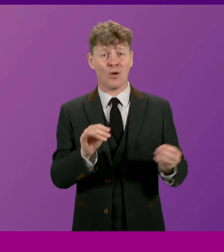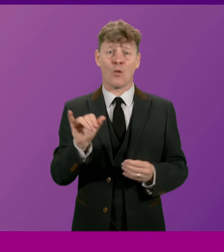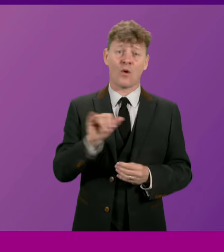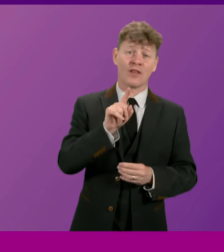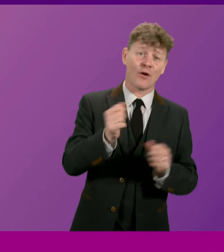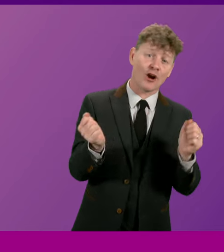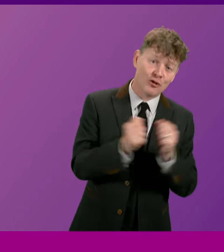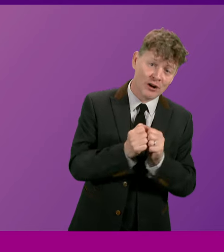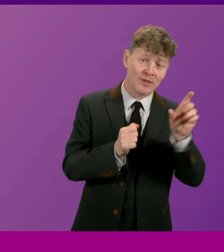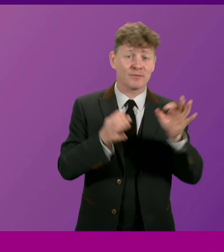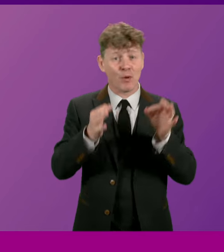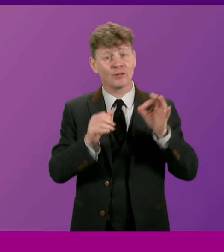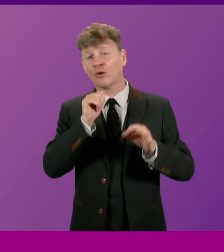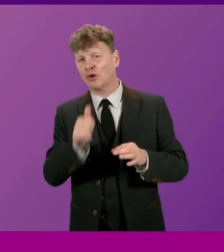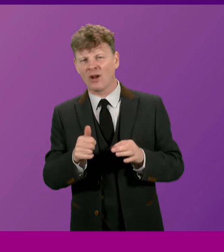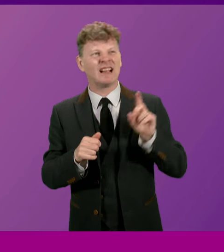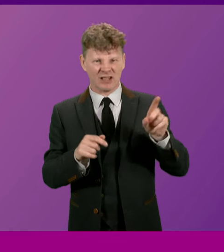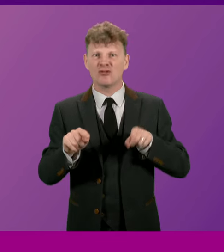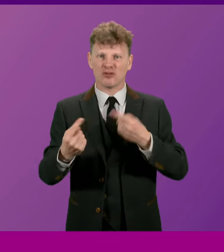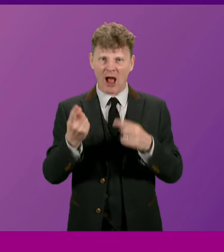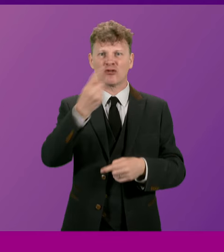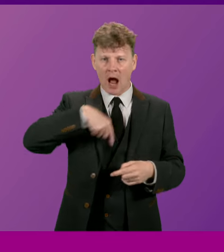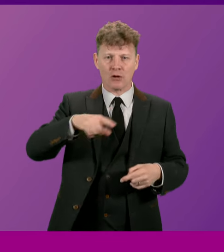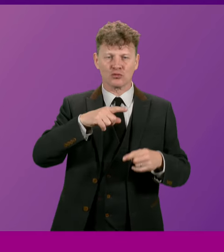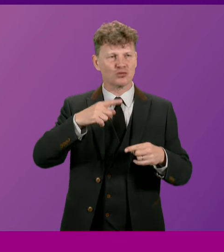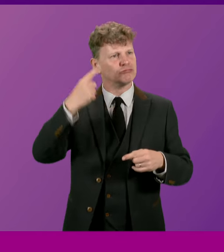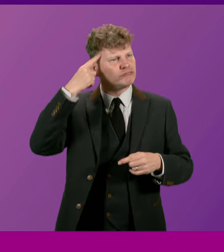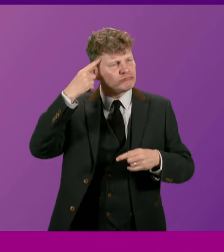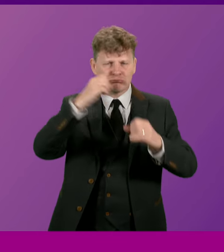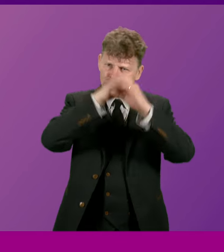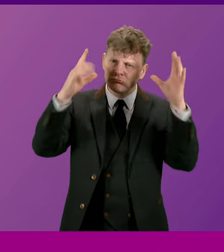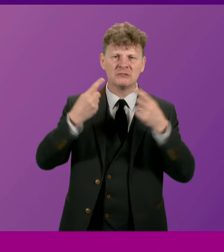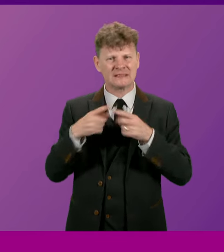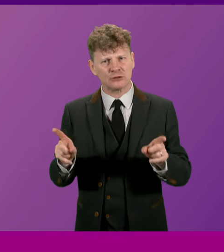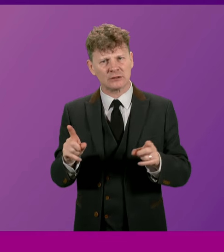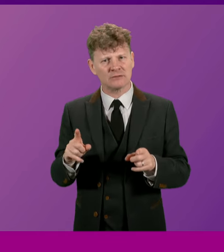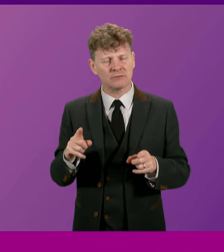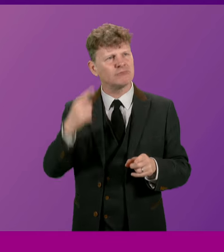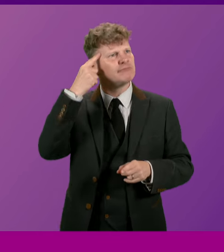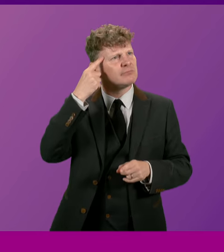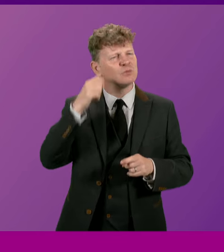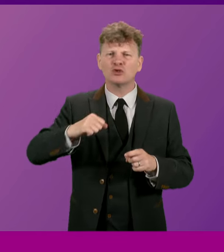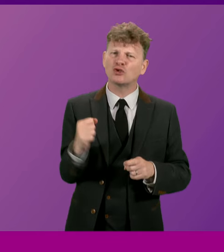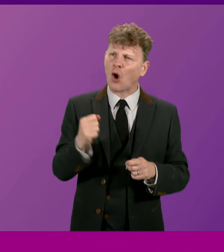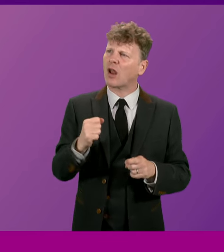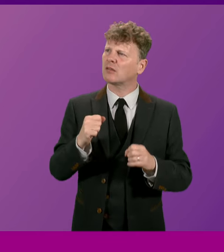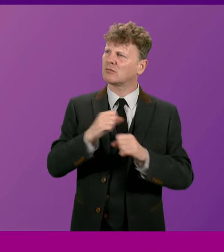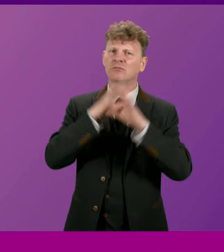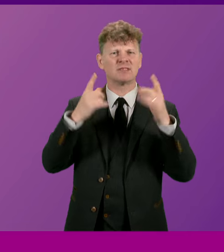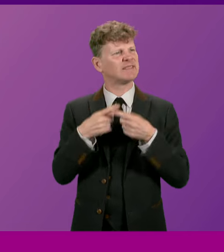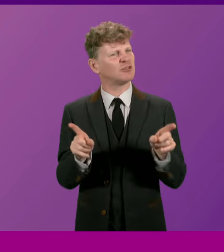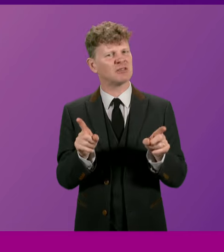or not, he challenged us to picture things differently, to picture Scotland and its place in the world